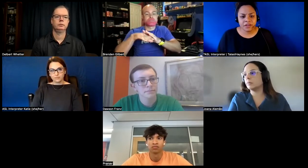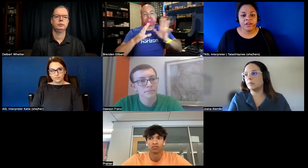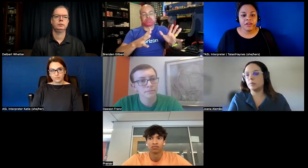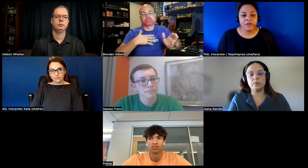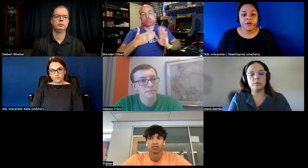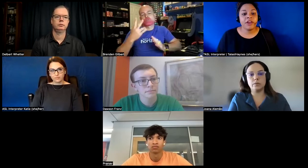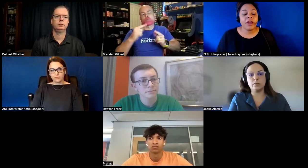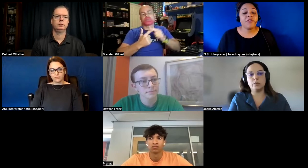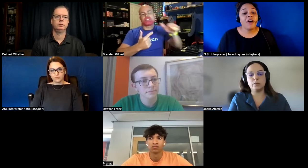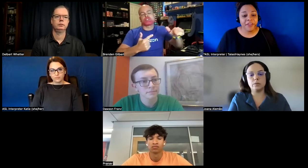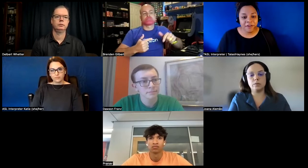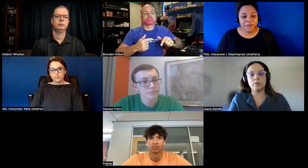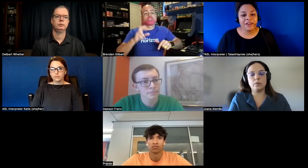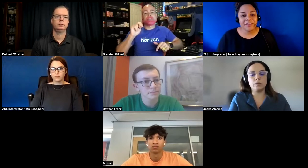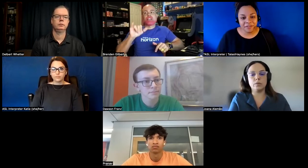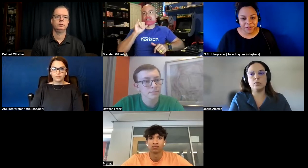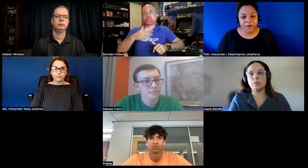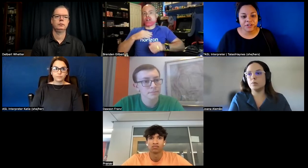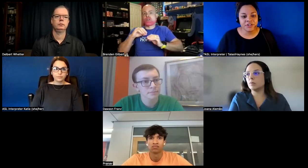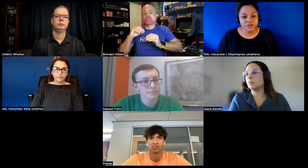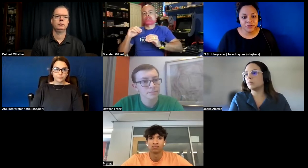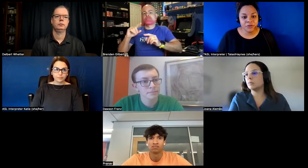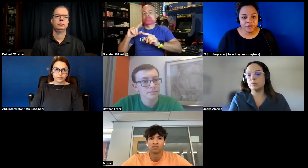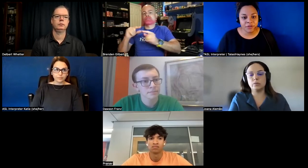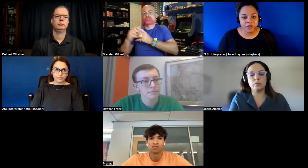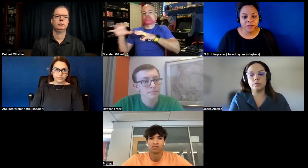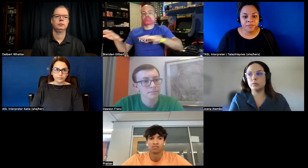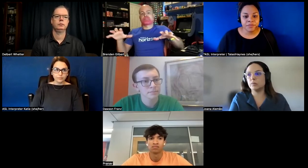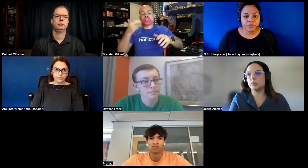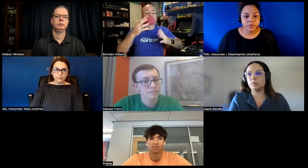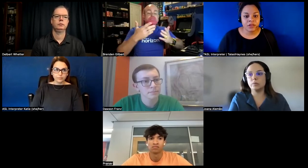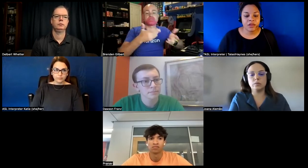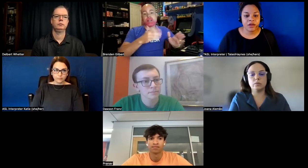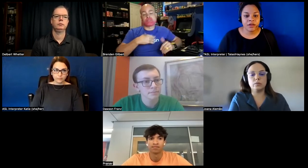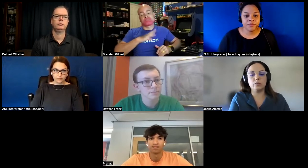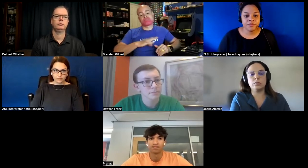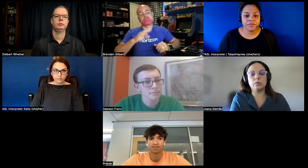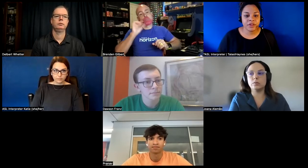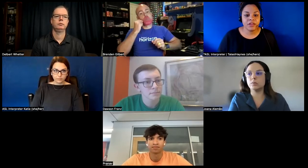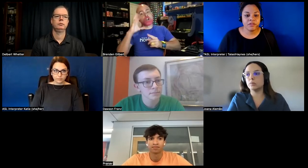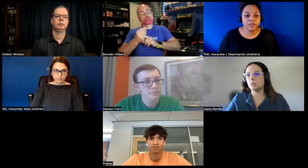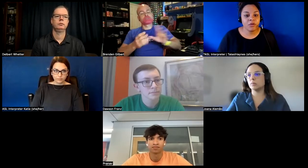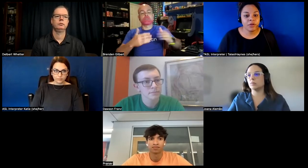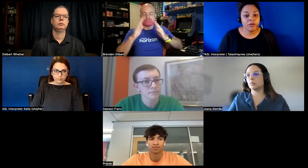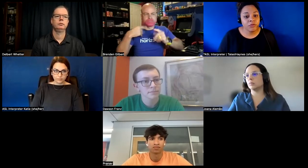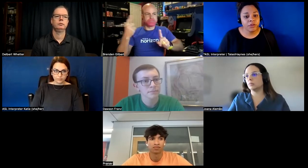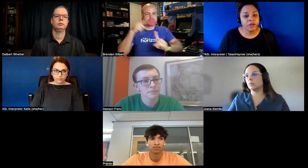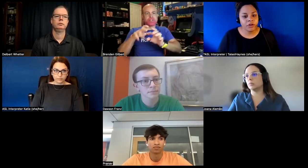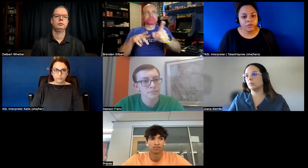but anyway i was on there for accessibility i worked on two groups within um and so it was really a